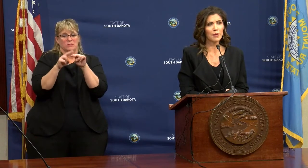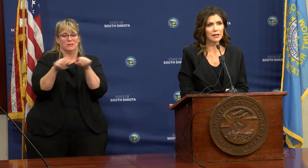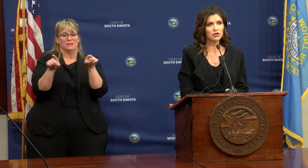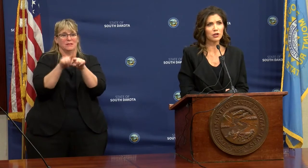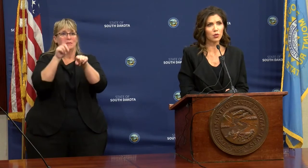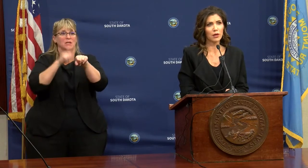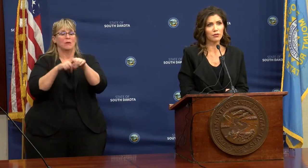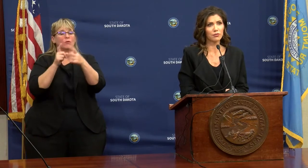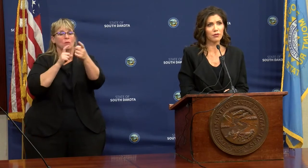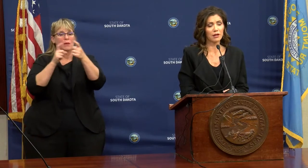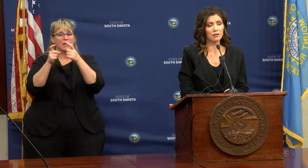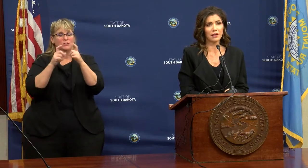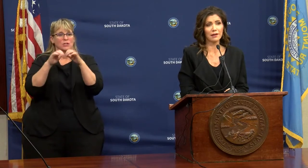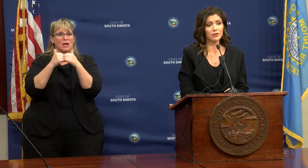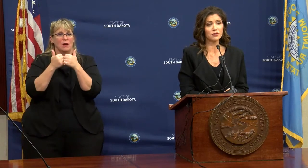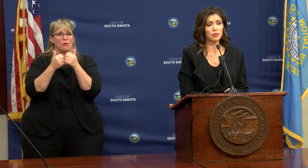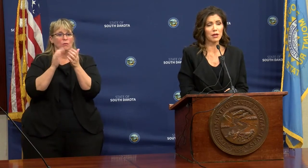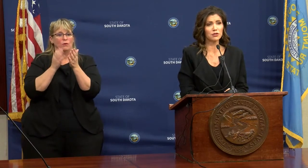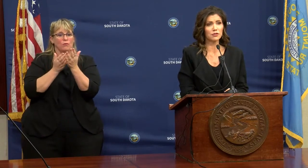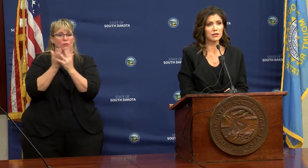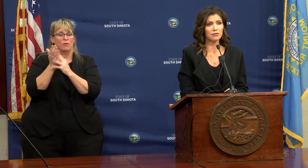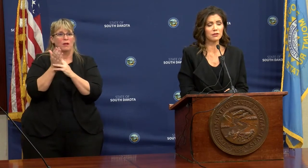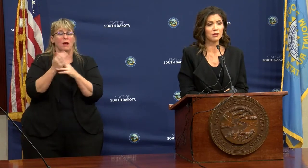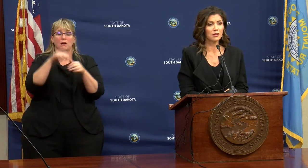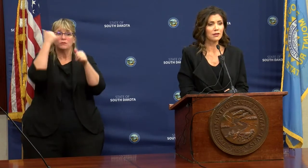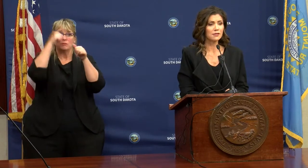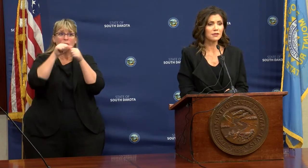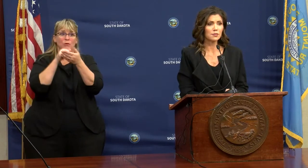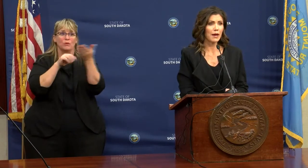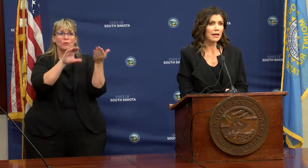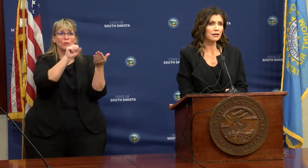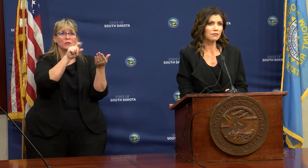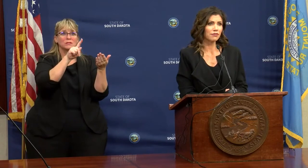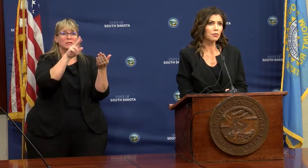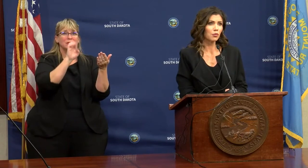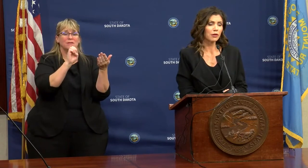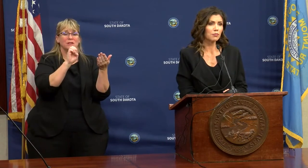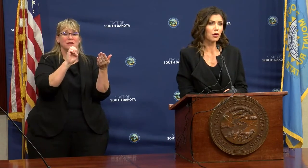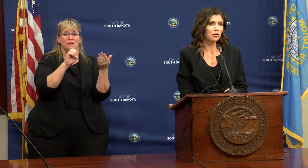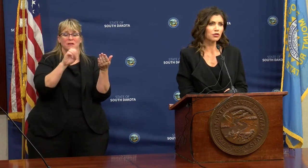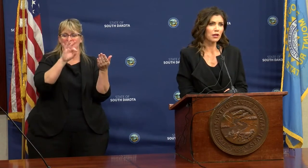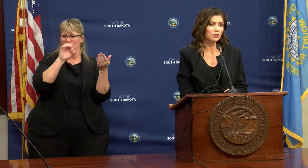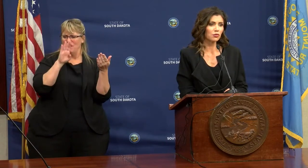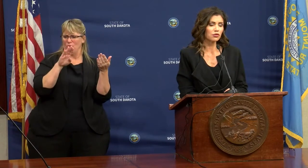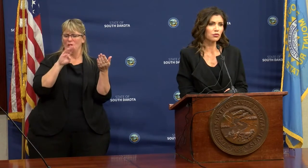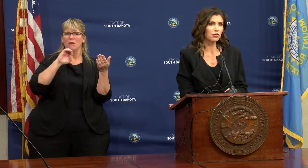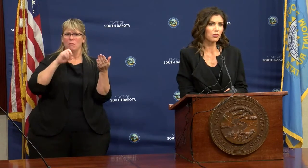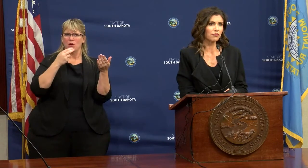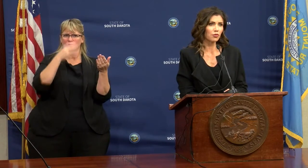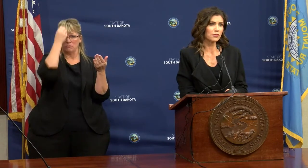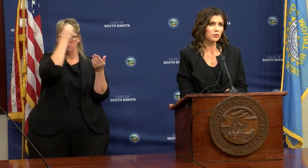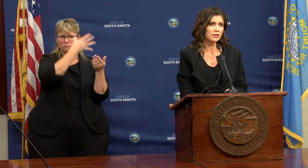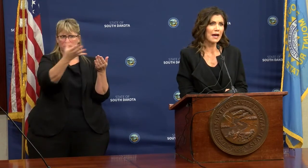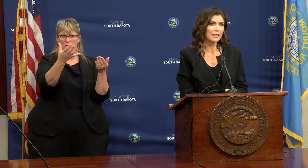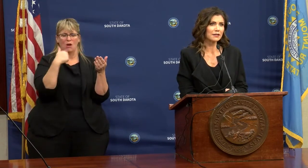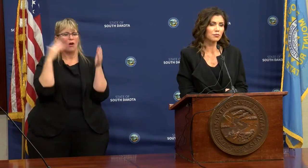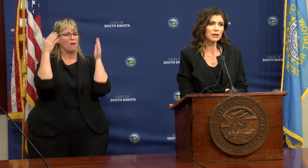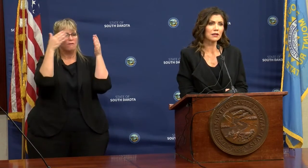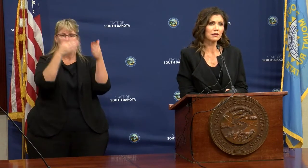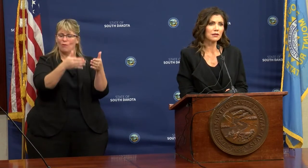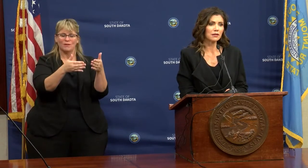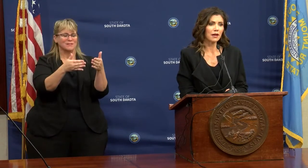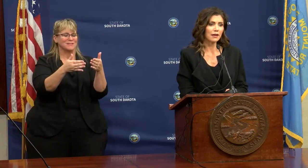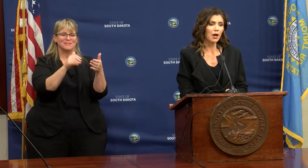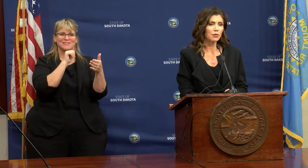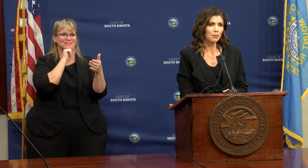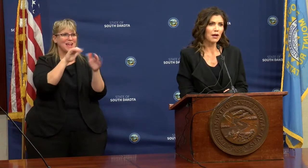and we're managing our way through that. Again, I'll just remind you, Stephen, since back in February and March, I told you that our focus was not going to